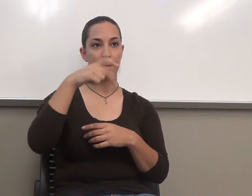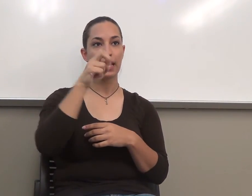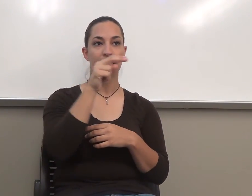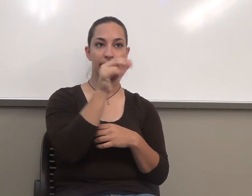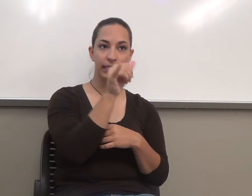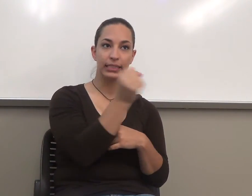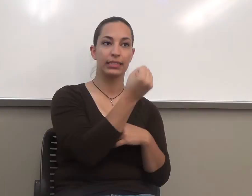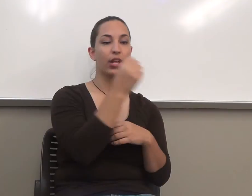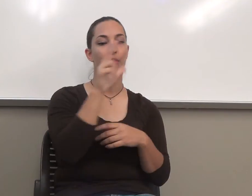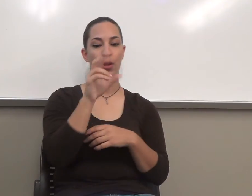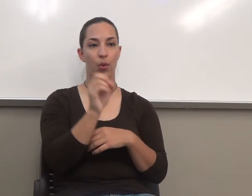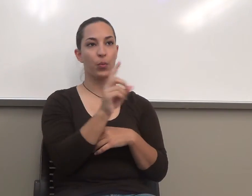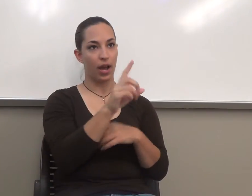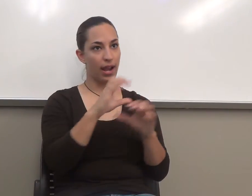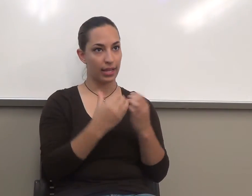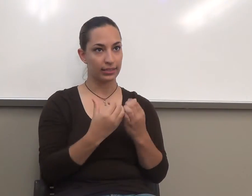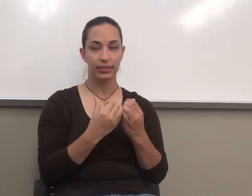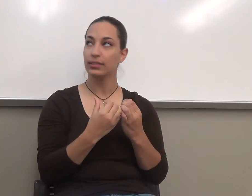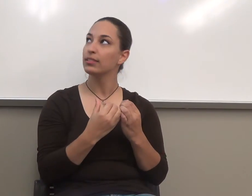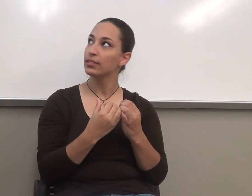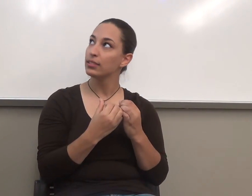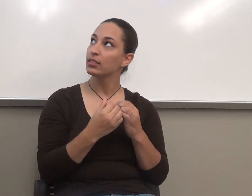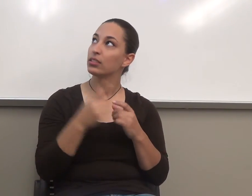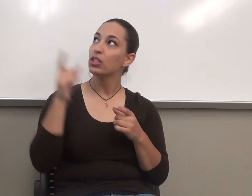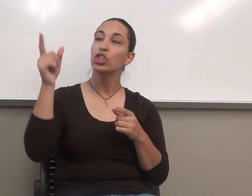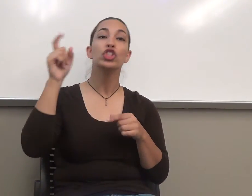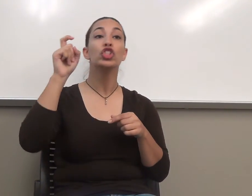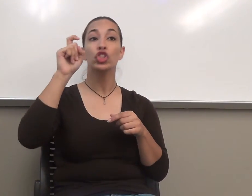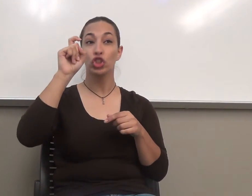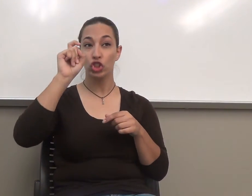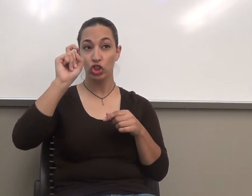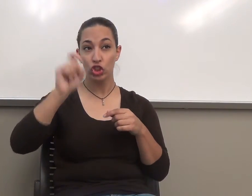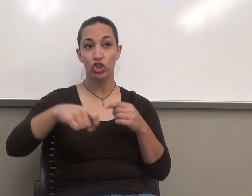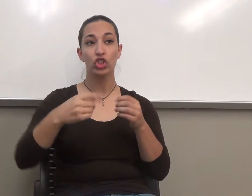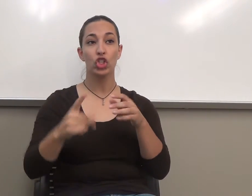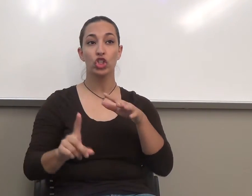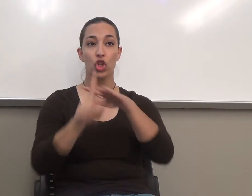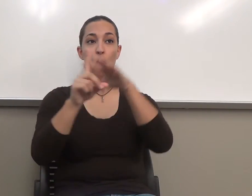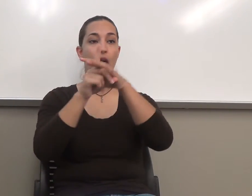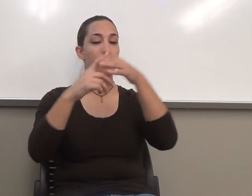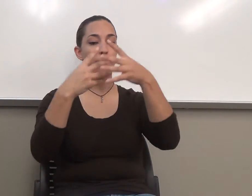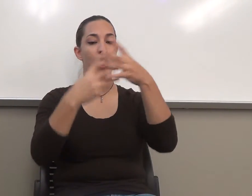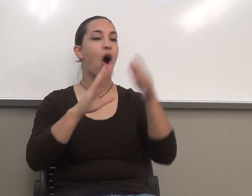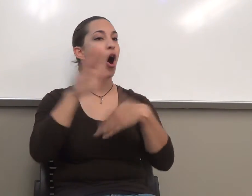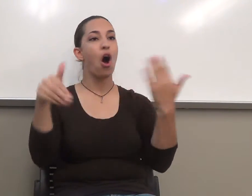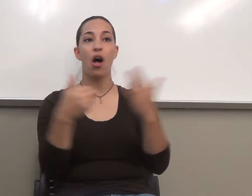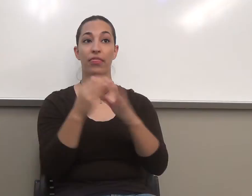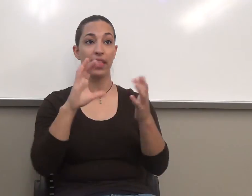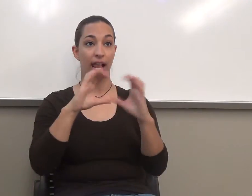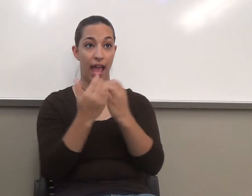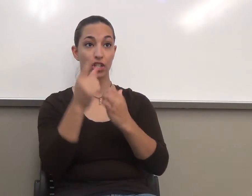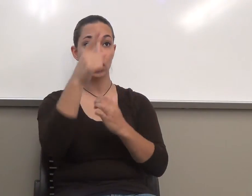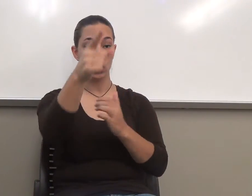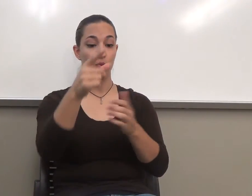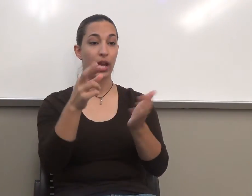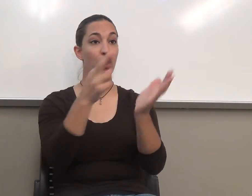up is all the classes you are enrolled in that are using this, okay? Let's say they're encouraging